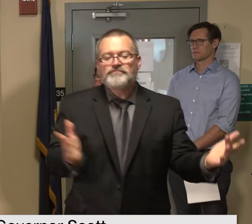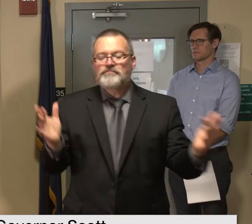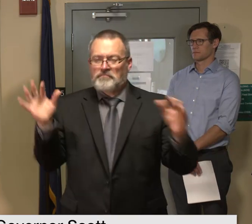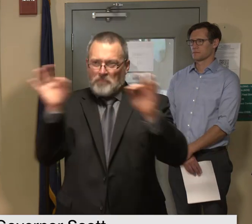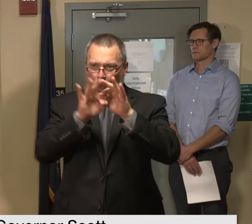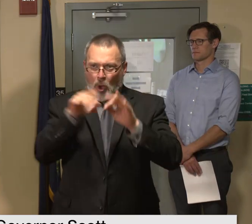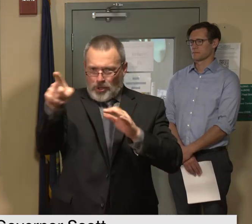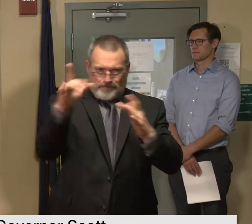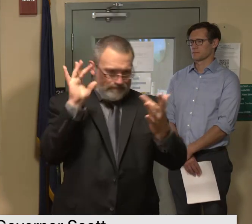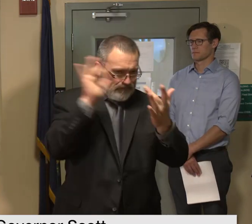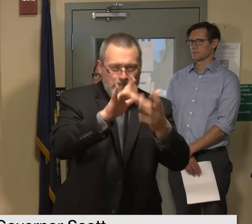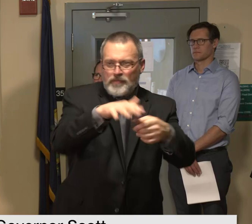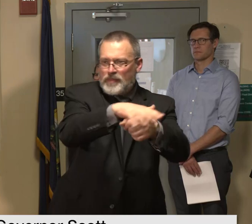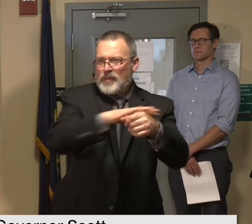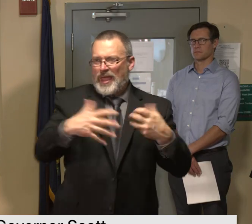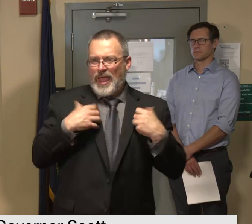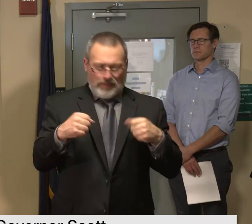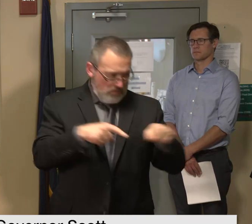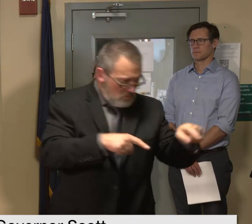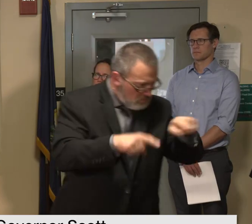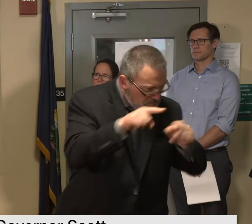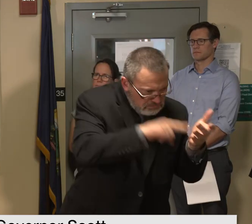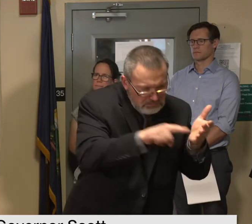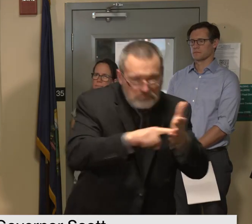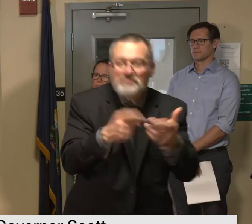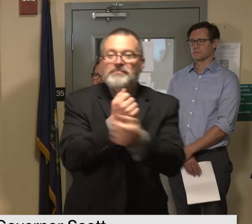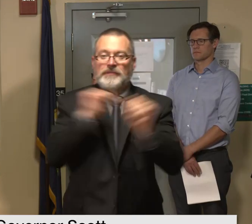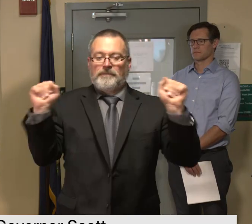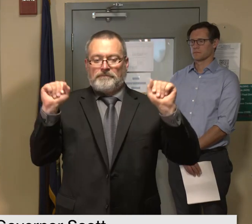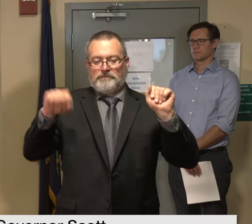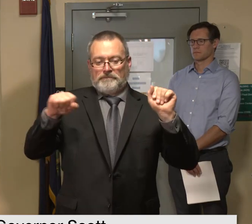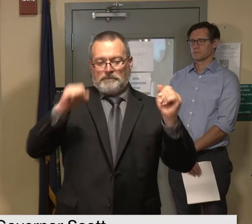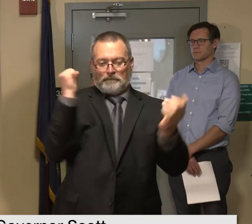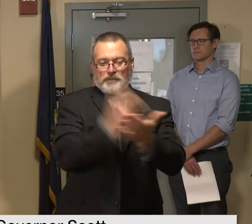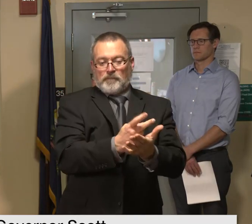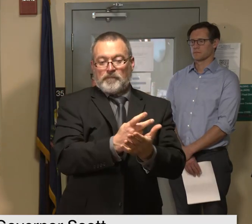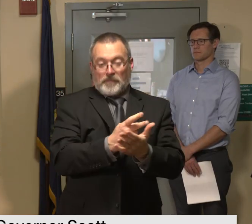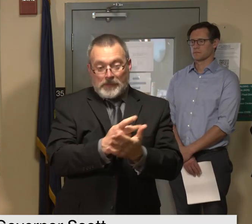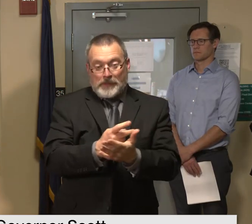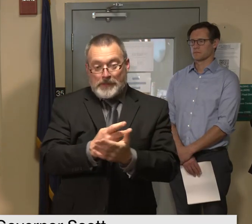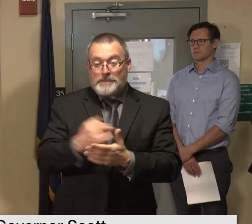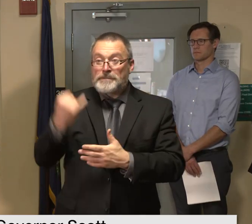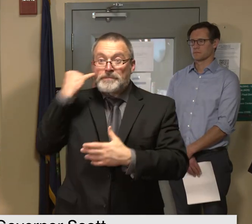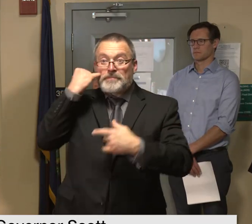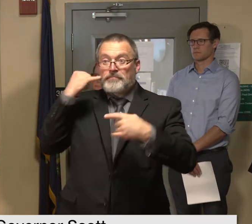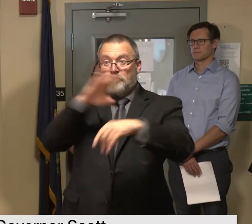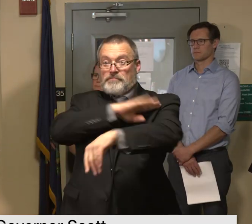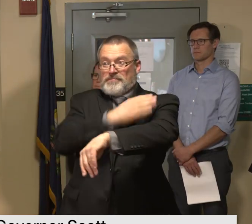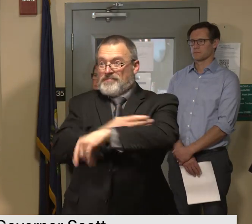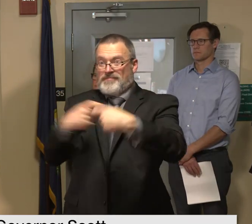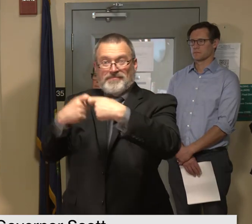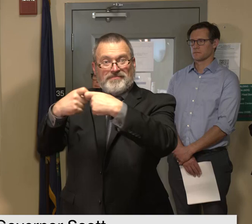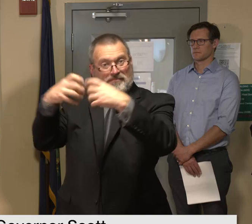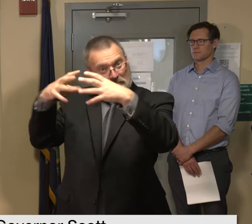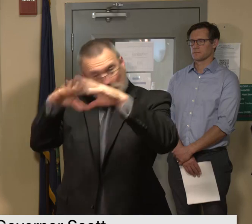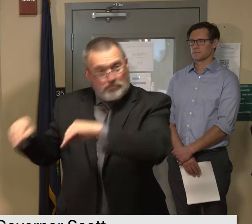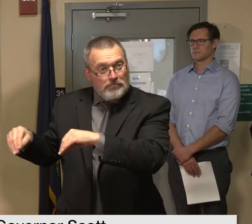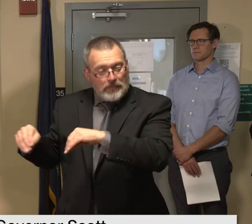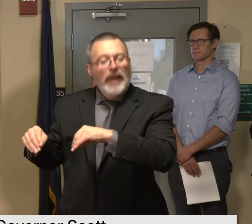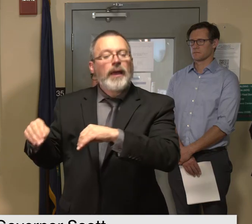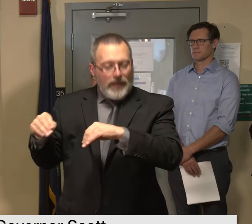has gone down watch for any downed power lines gas leaks or damaged fuel tanks